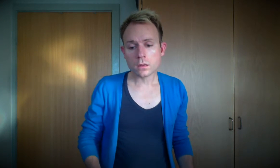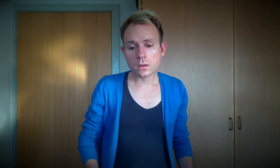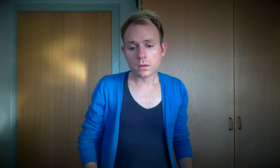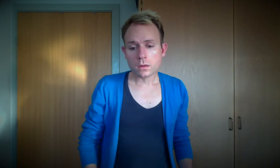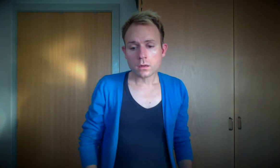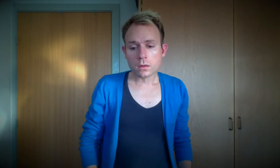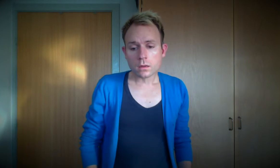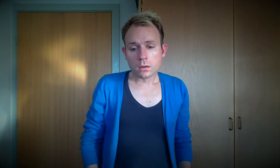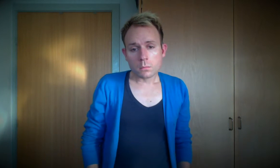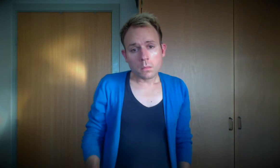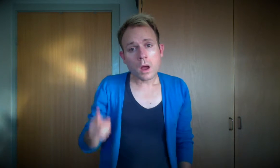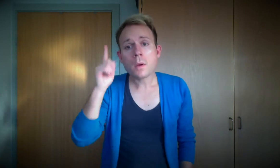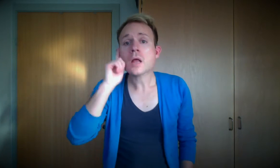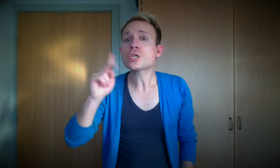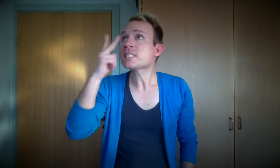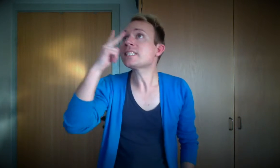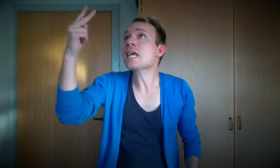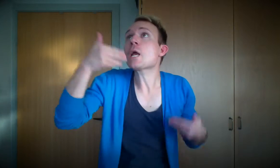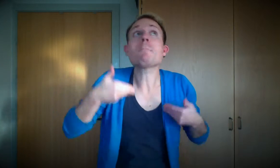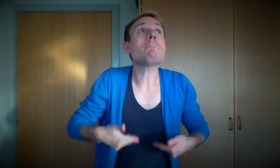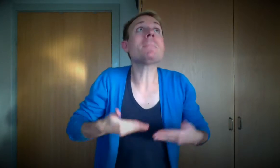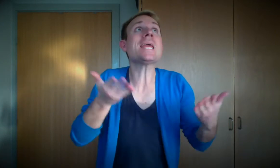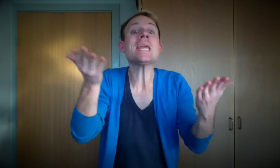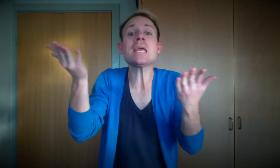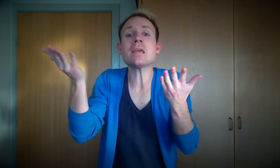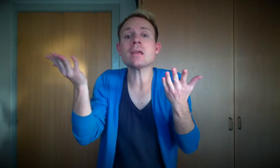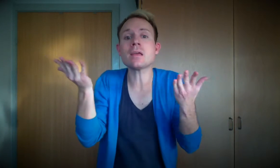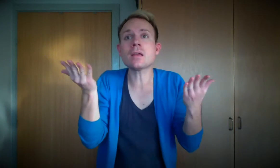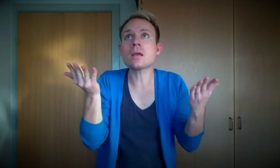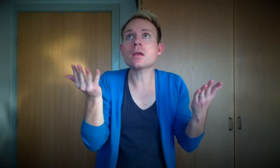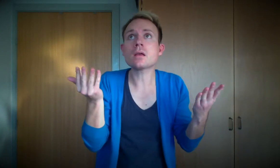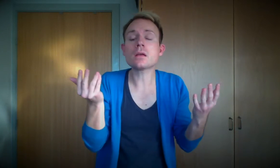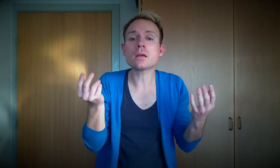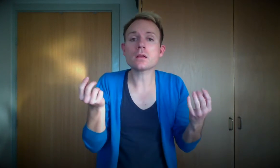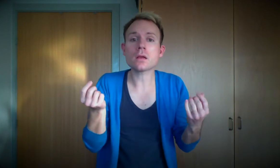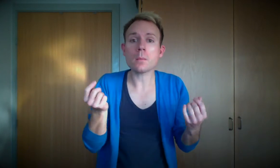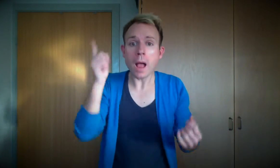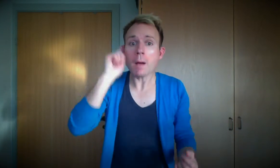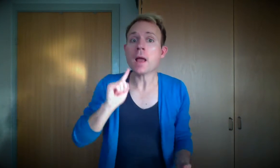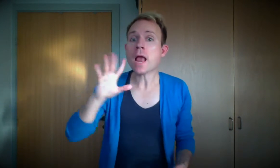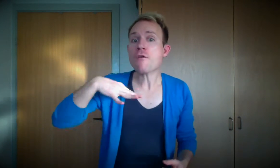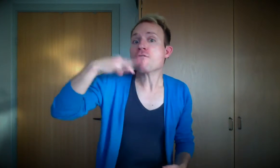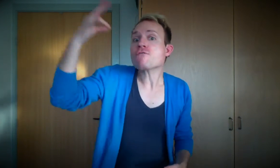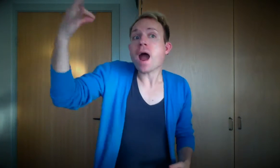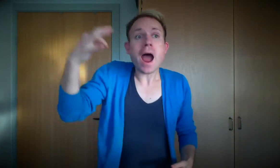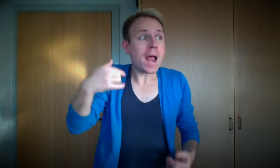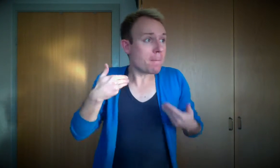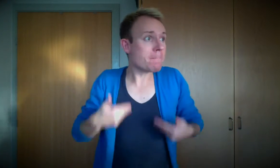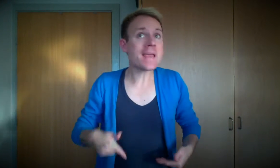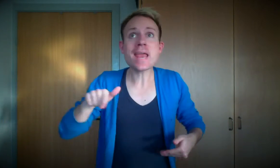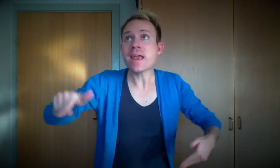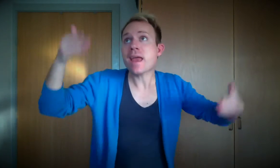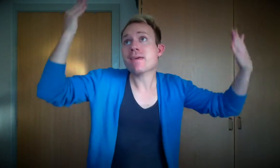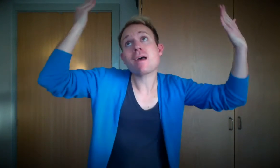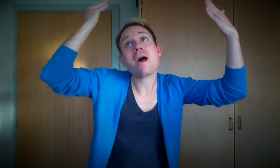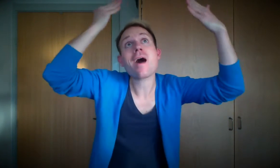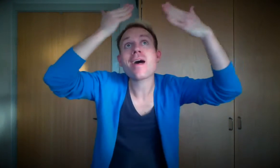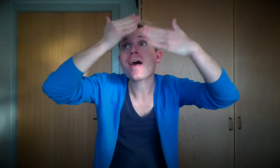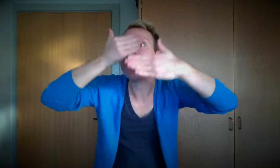Papa, can you see me? Papa, can you find me in